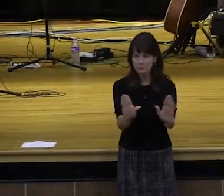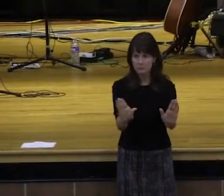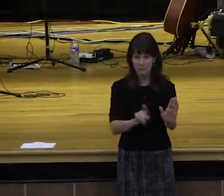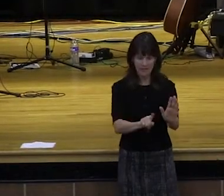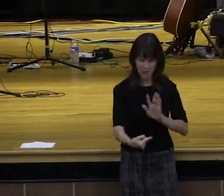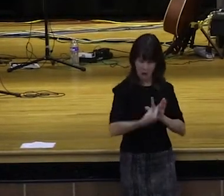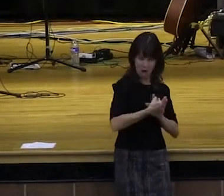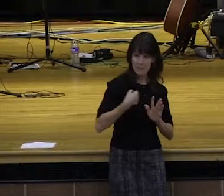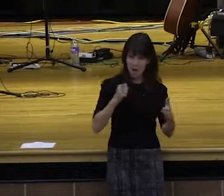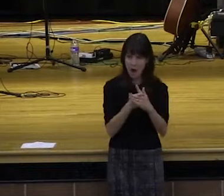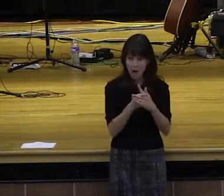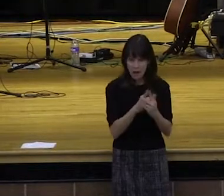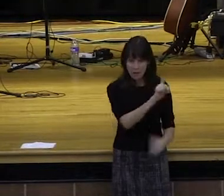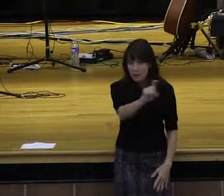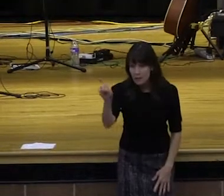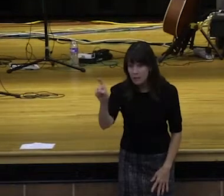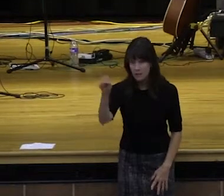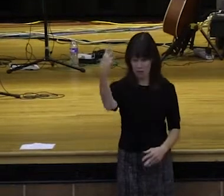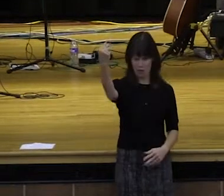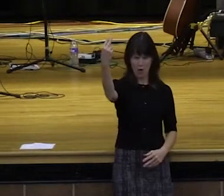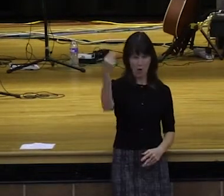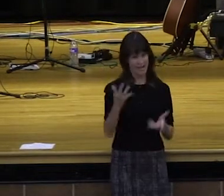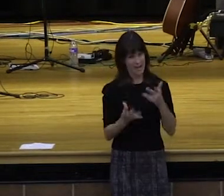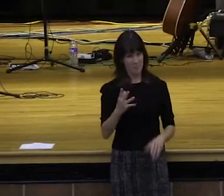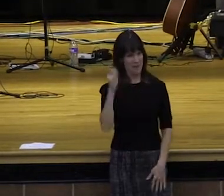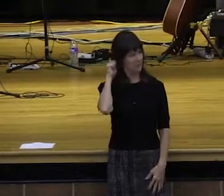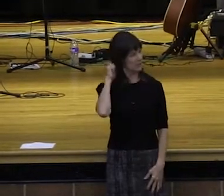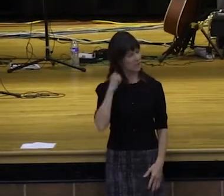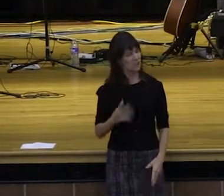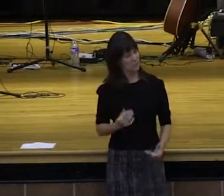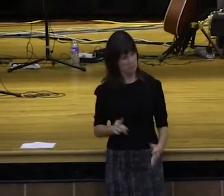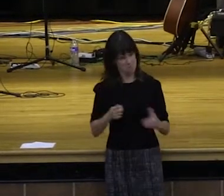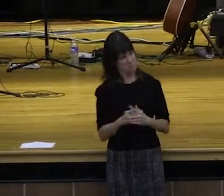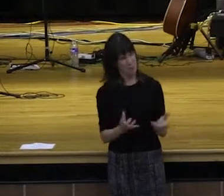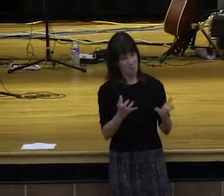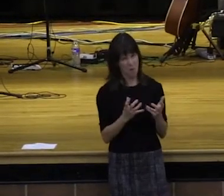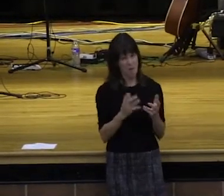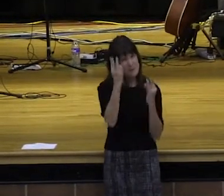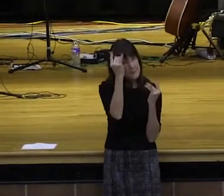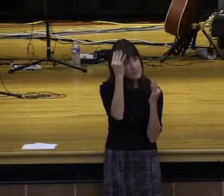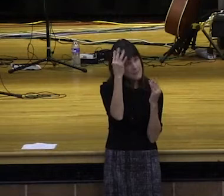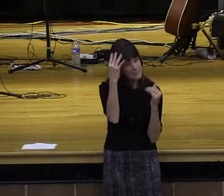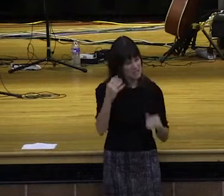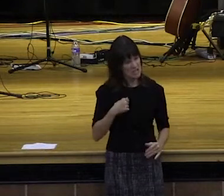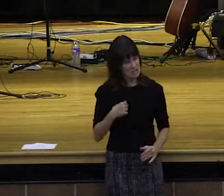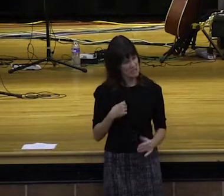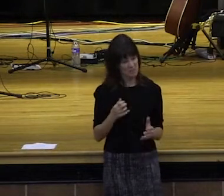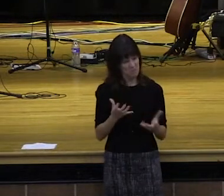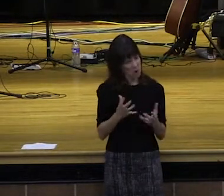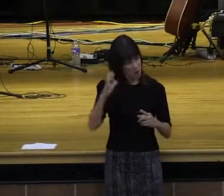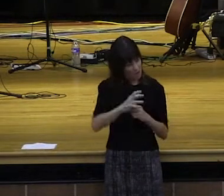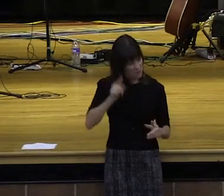them insult back? You might want to give them insult back. Some of you spend two or three hours figuring out what's the best insult to give them back.